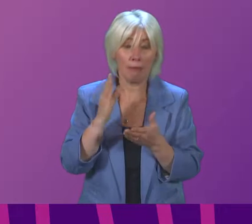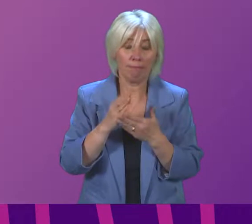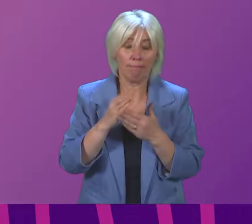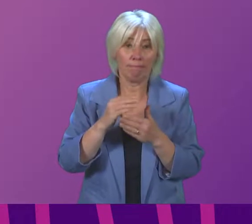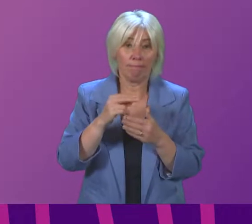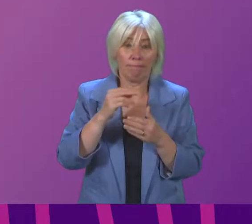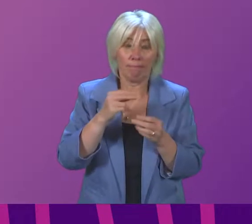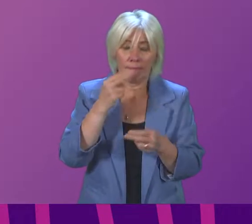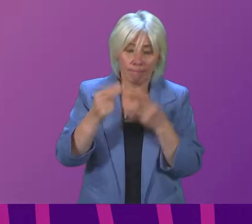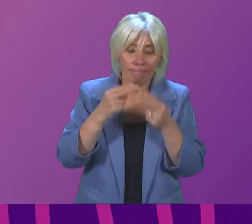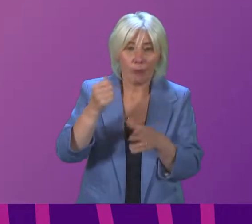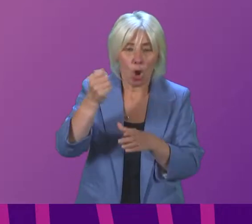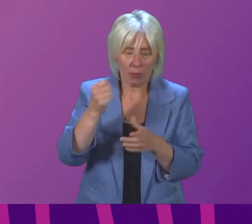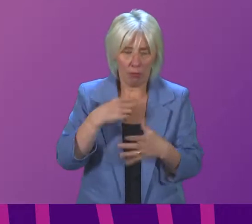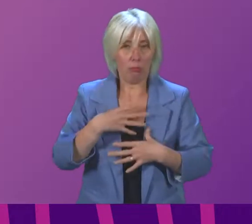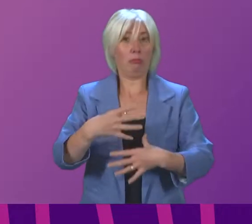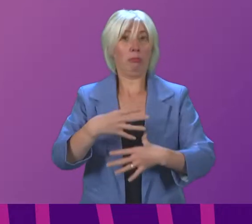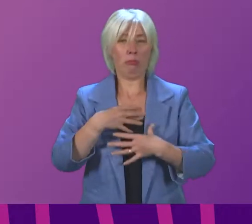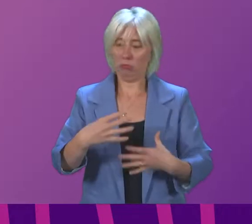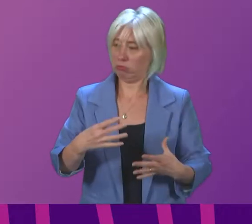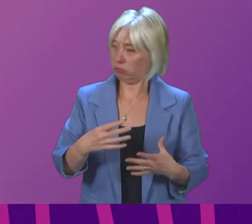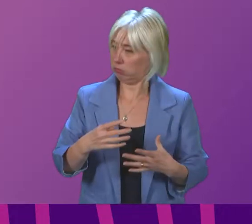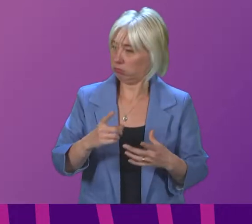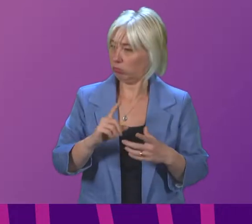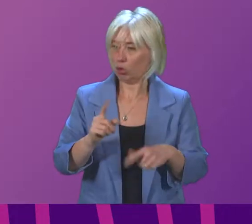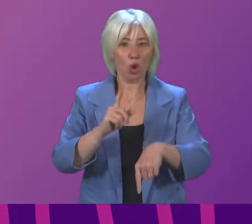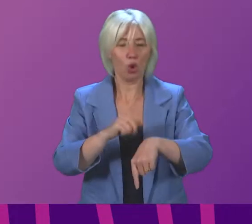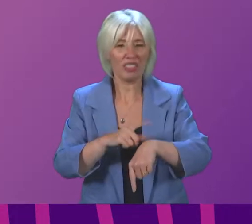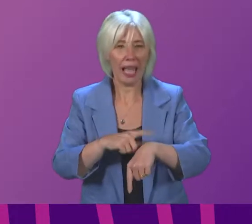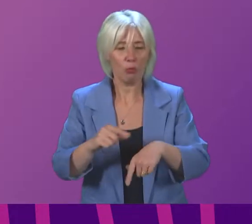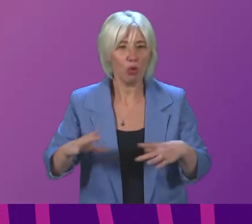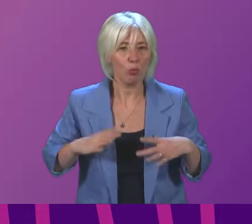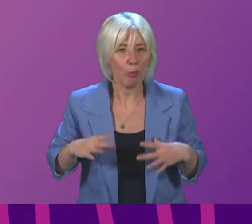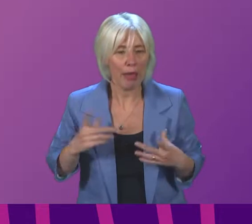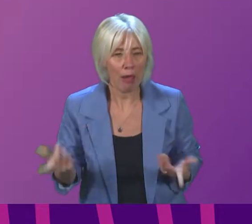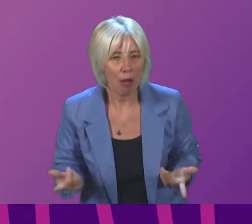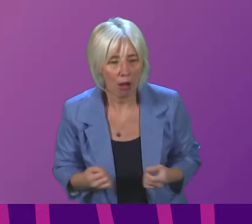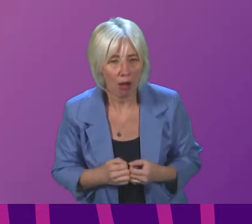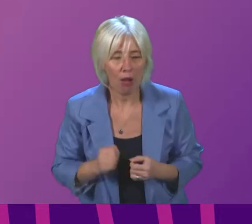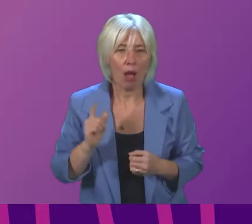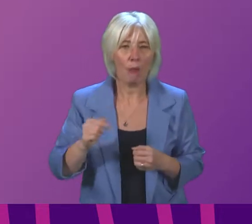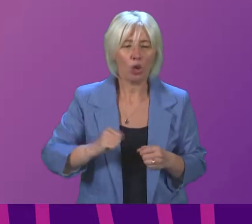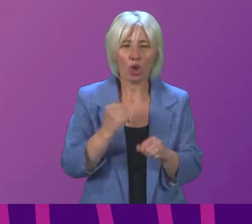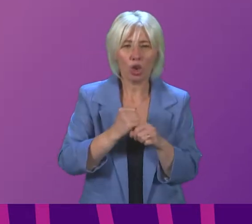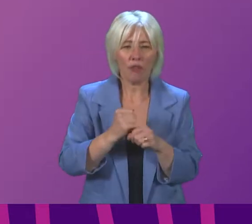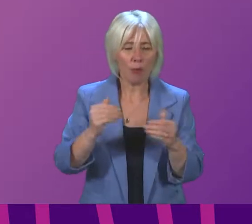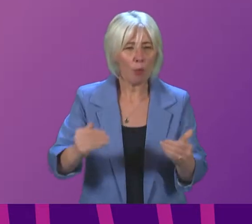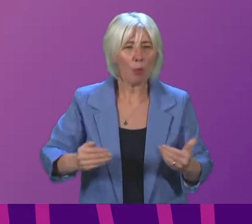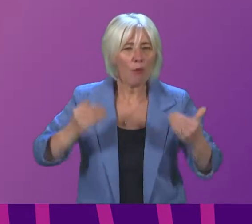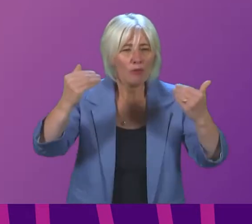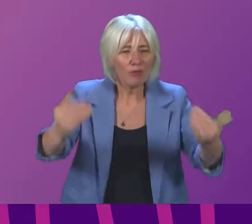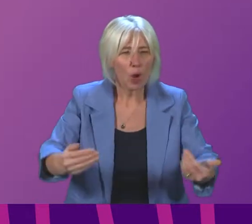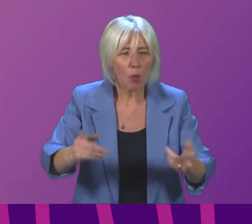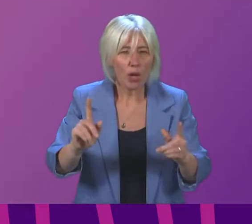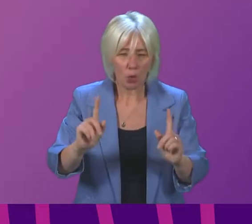by surprise with absolutely no time to prepare what action will the Scottish Government be taking going forward to ensure that this